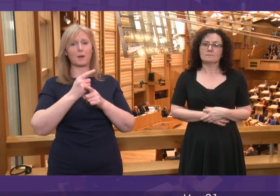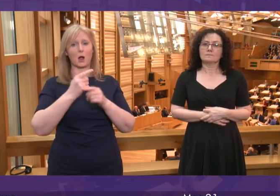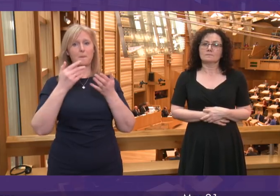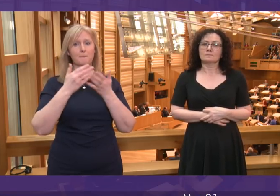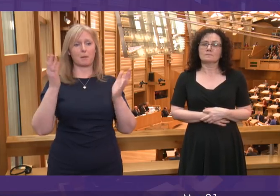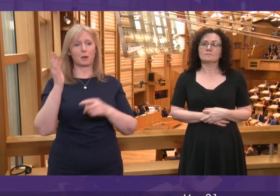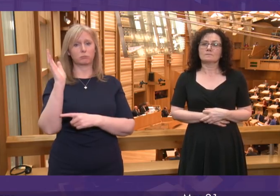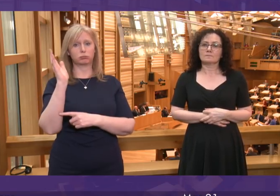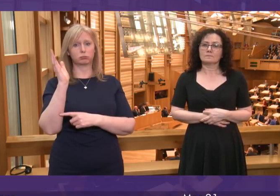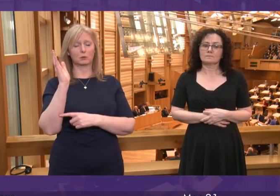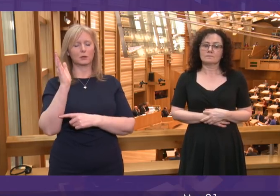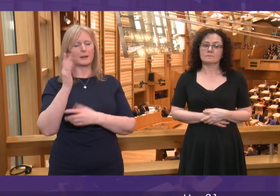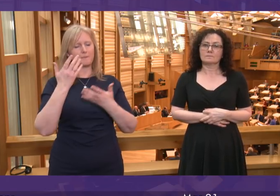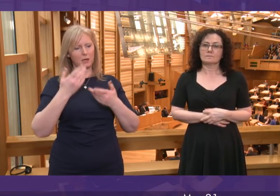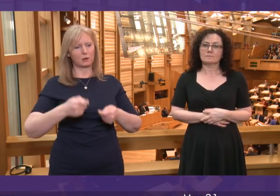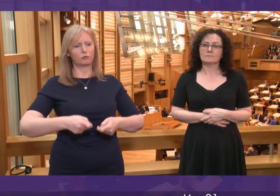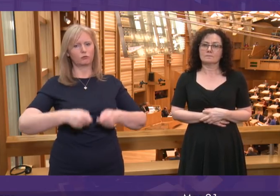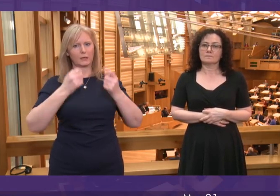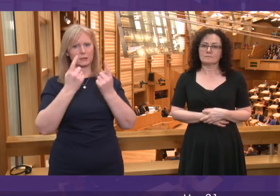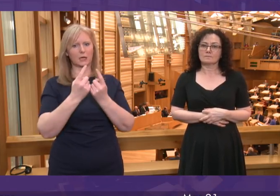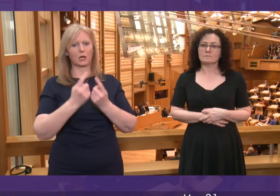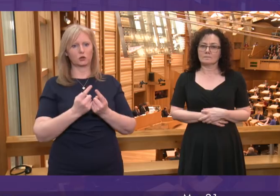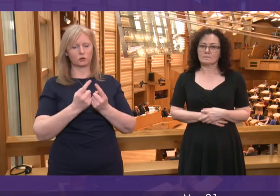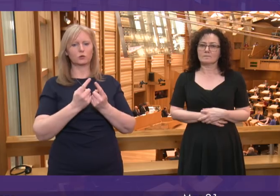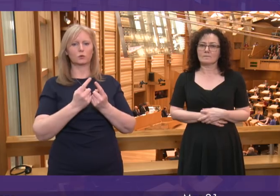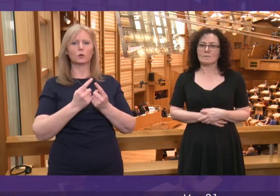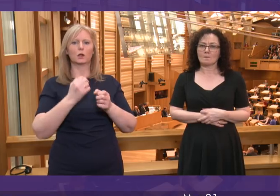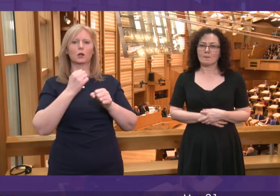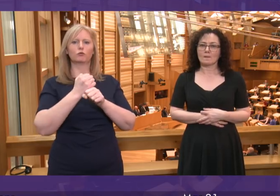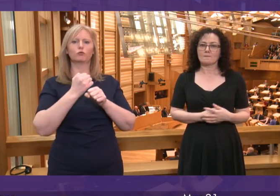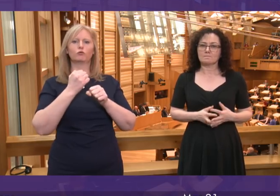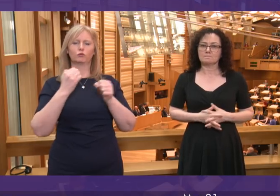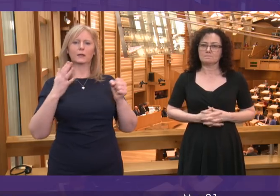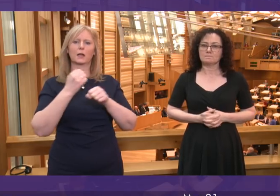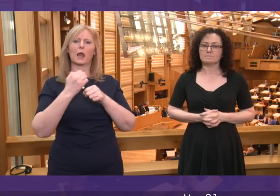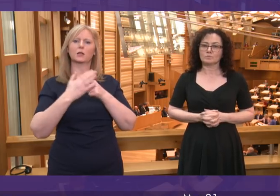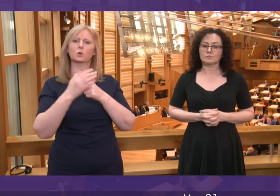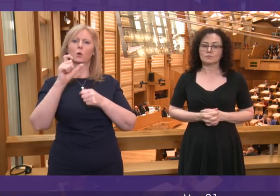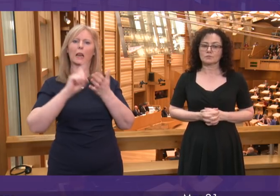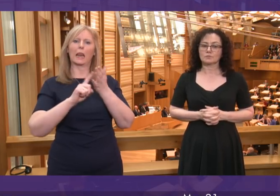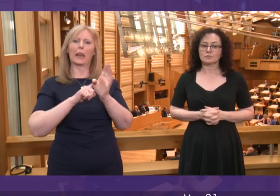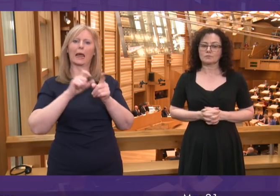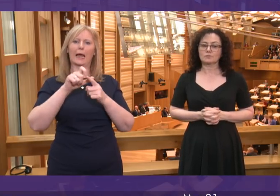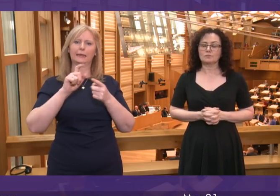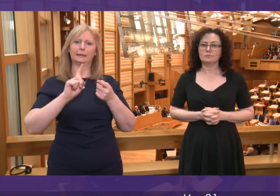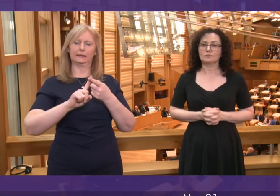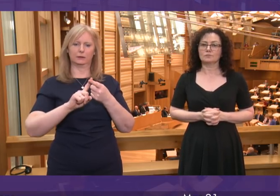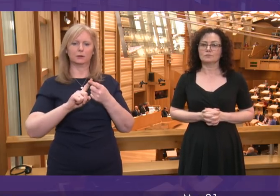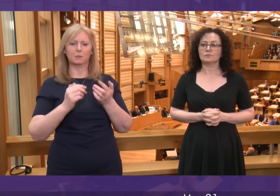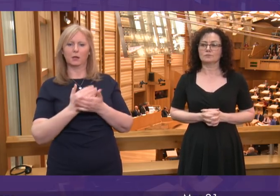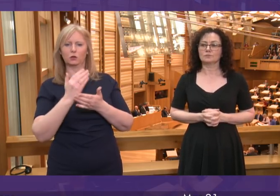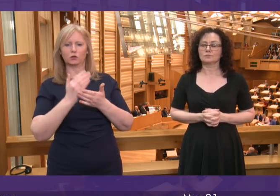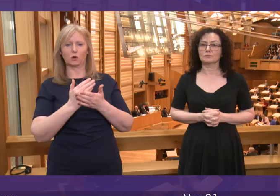an issue that has been raised with Greater Glasgow and Clyde Health Board. It is absolutely imperative that all health boards in all hospitals ensure